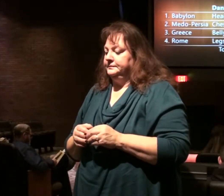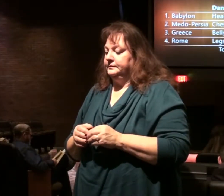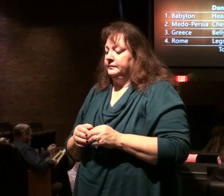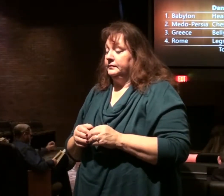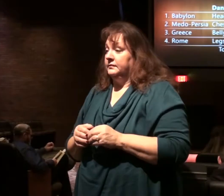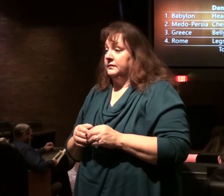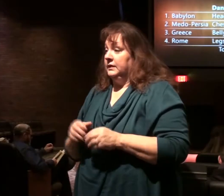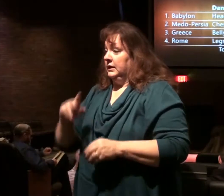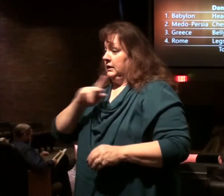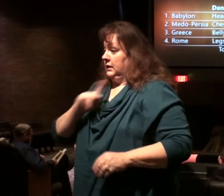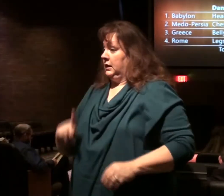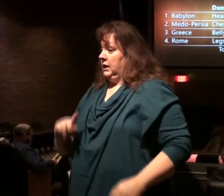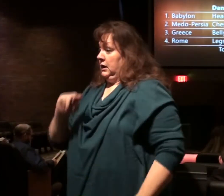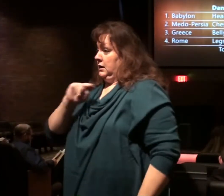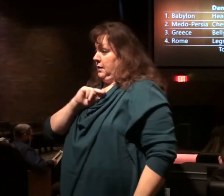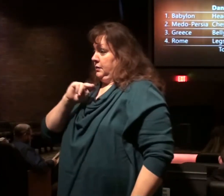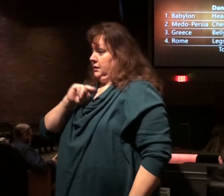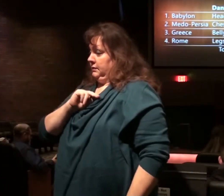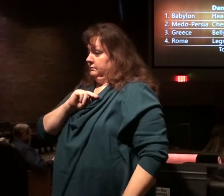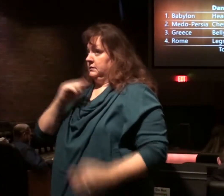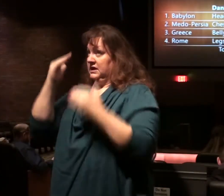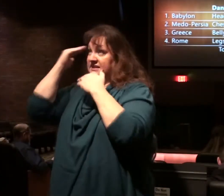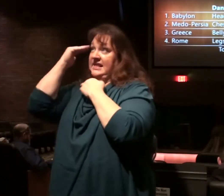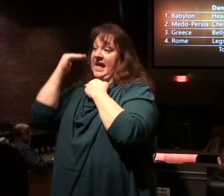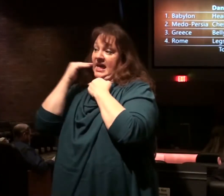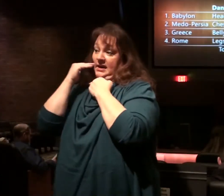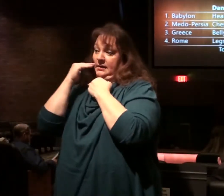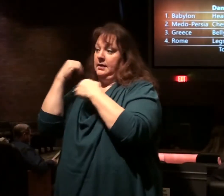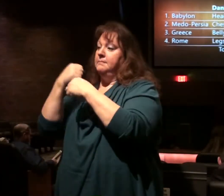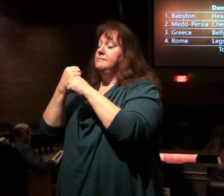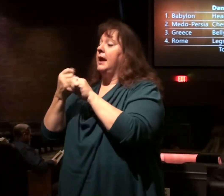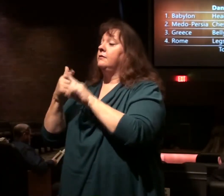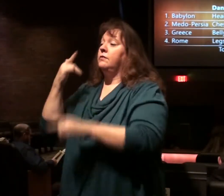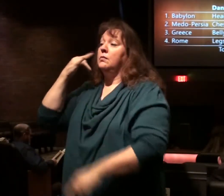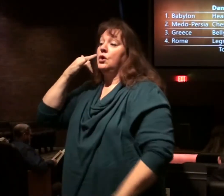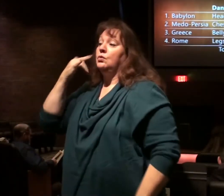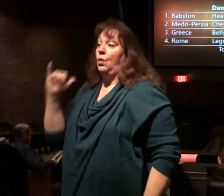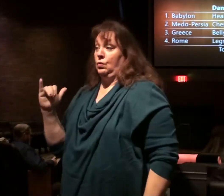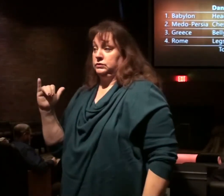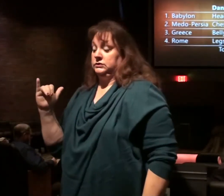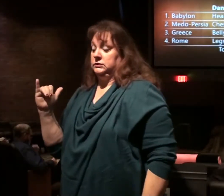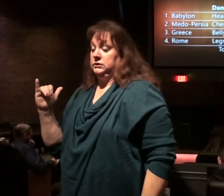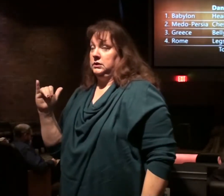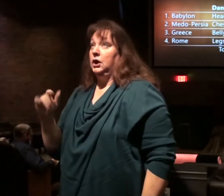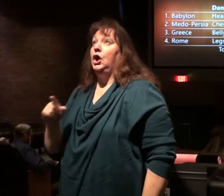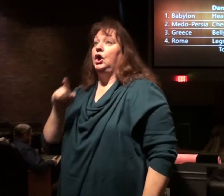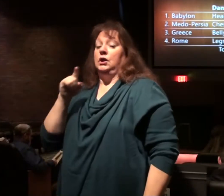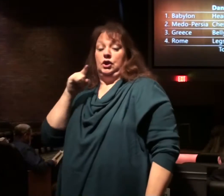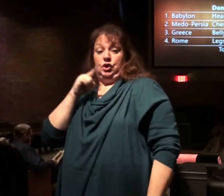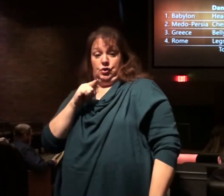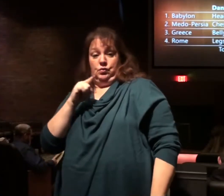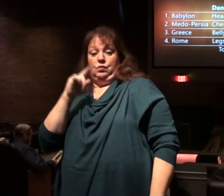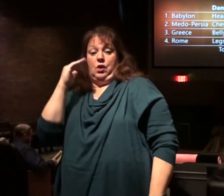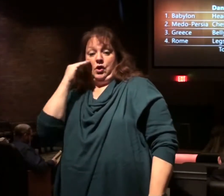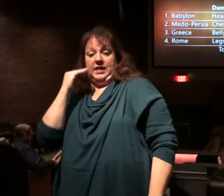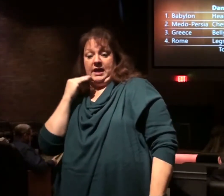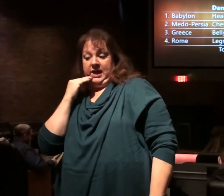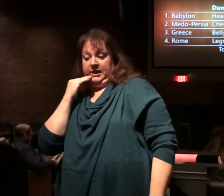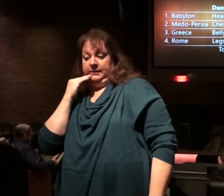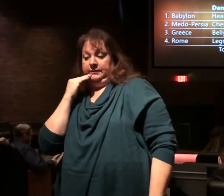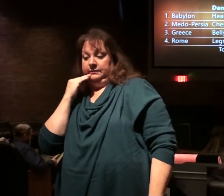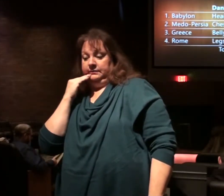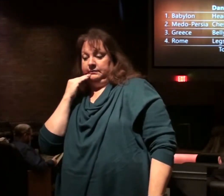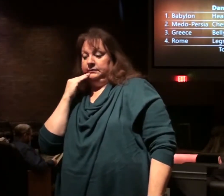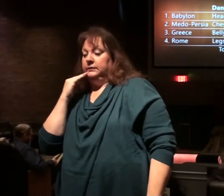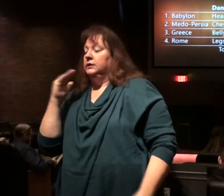So, Nebuchadnezzar in Babylon is the head of gold. At end of verse 38, you are the head of gold. So we put on